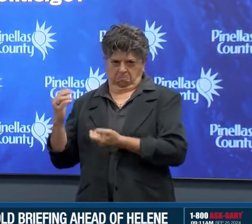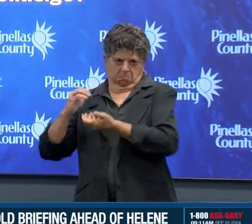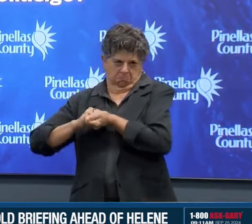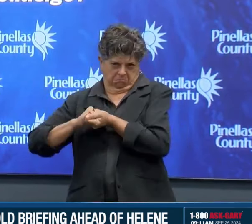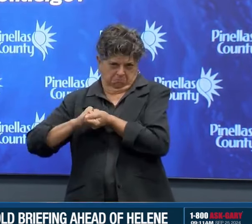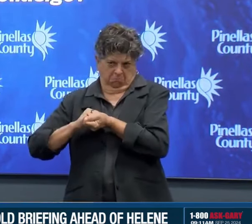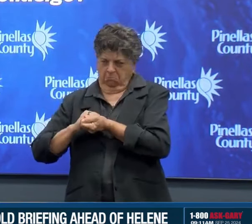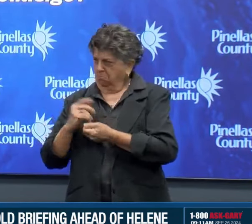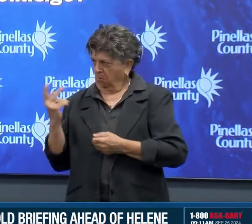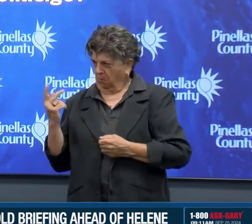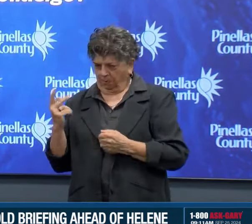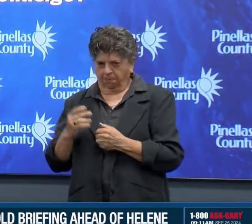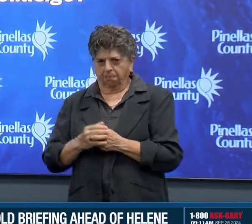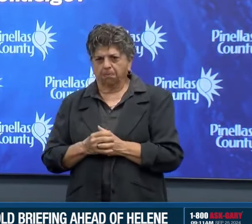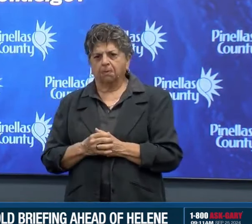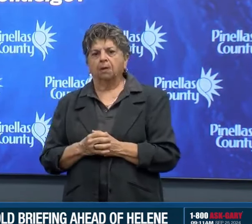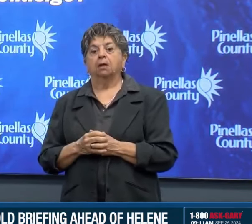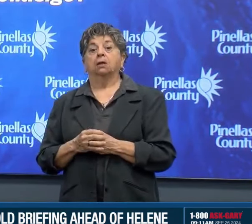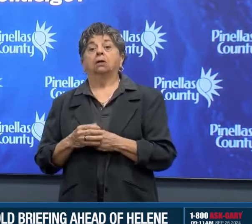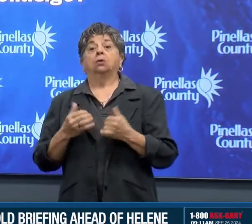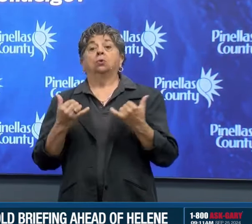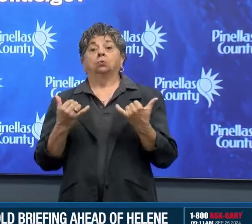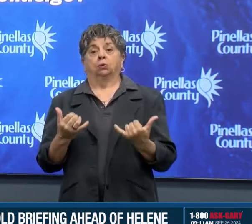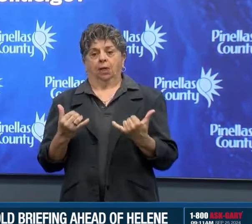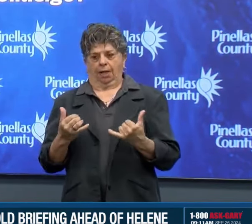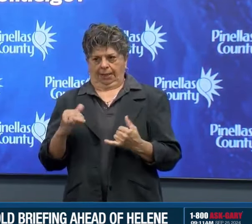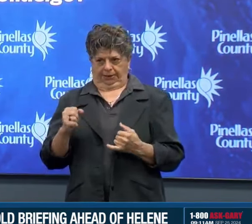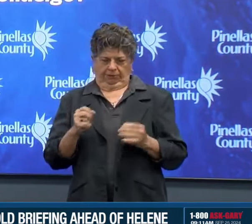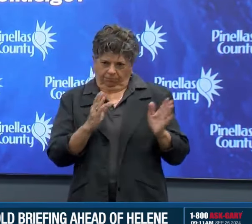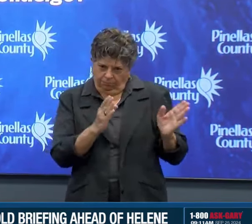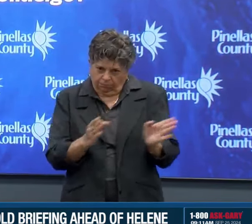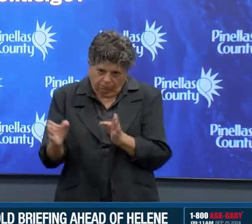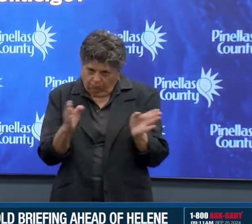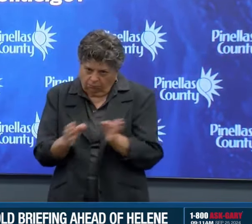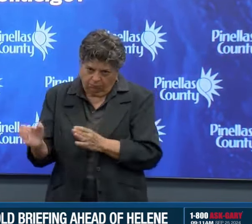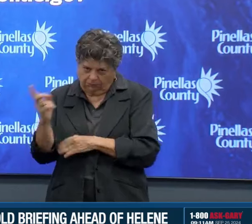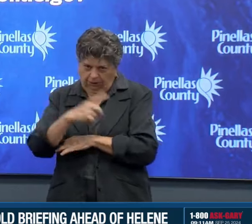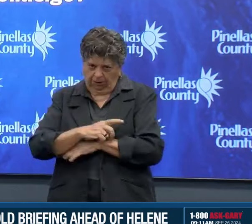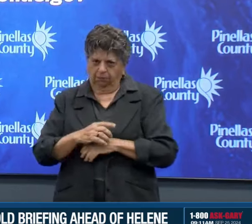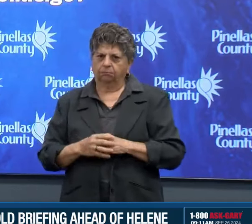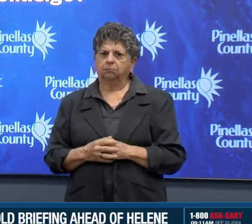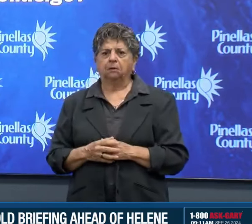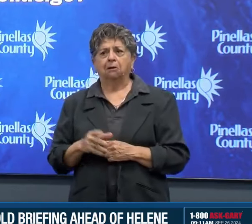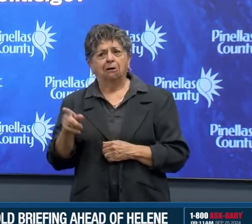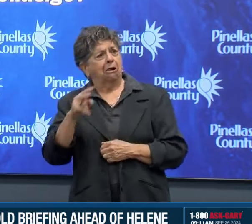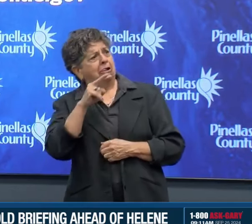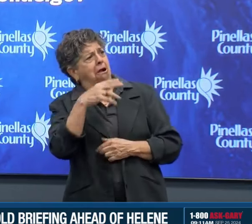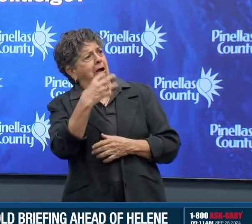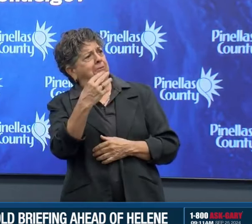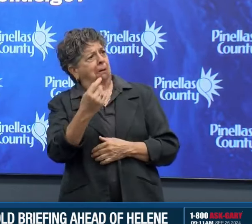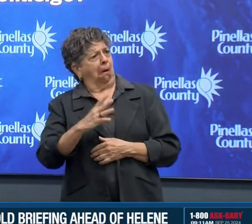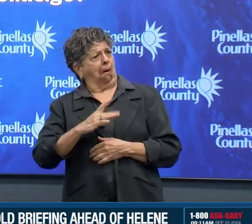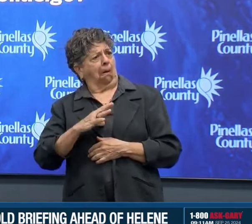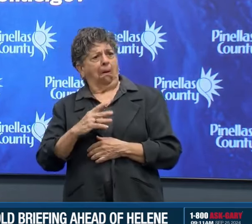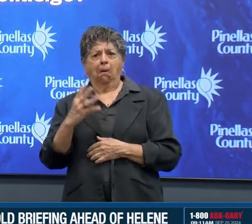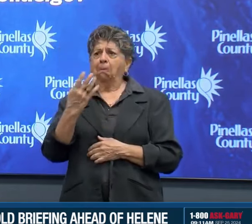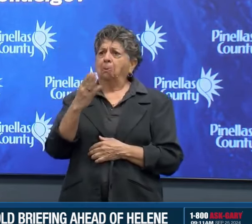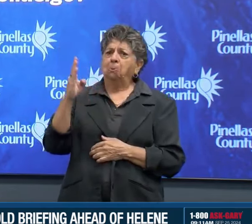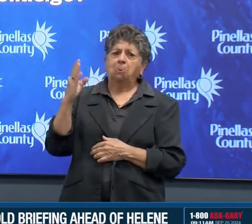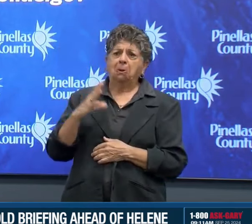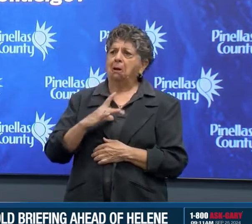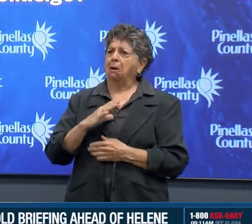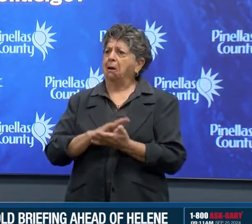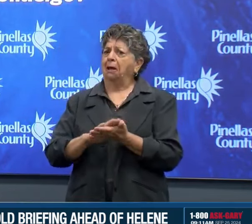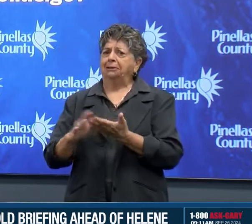day to prepare. We know it's going to be nice weather outside and people will get a sense of calm. But we've also seen weather